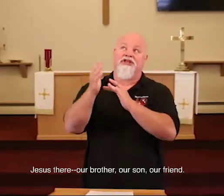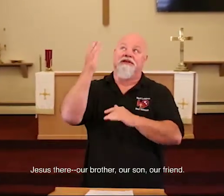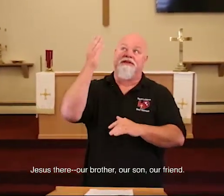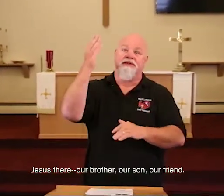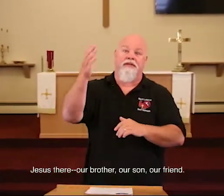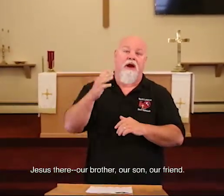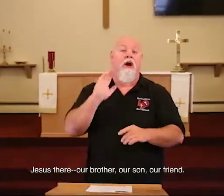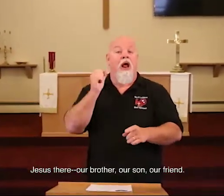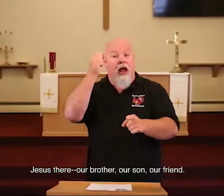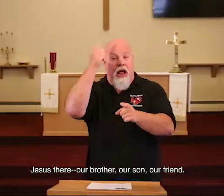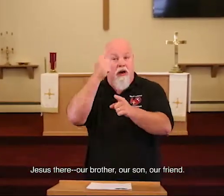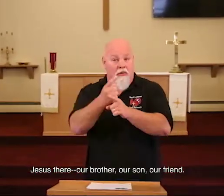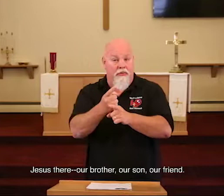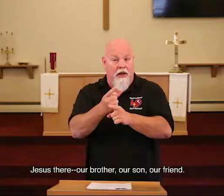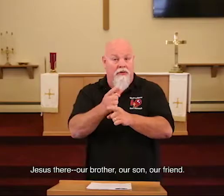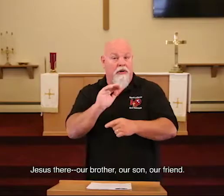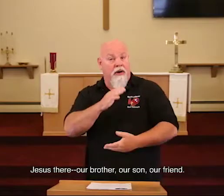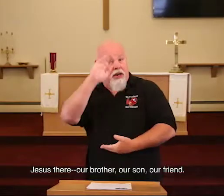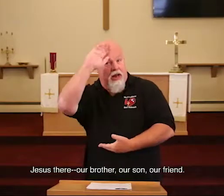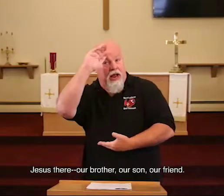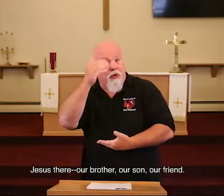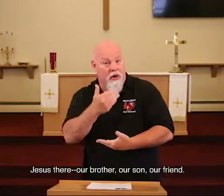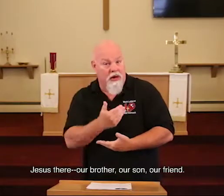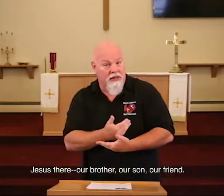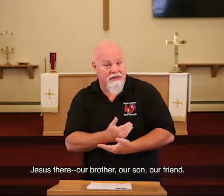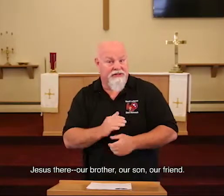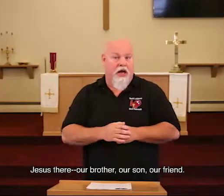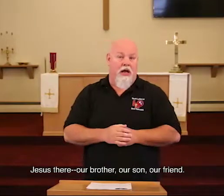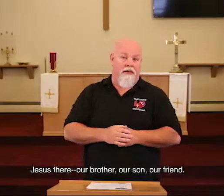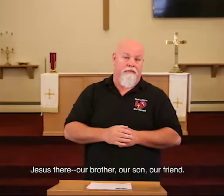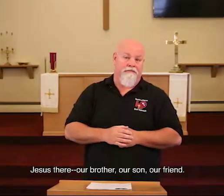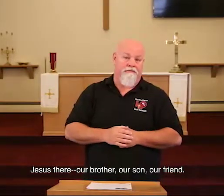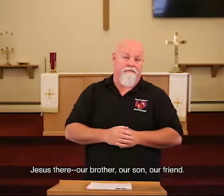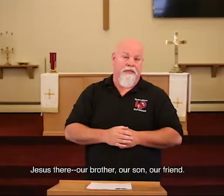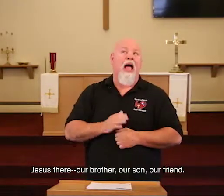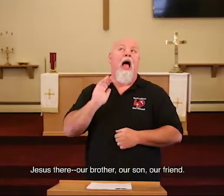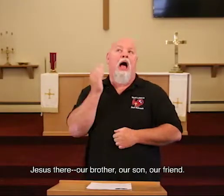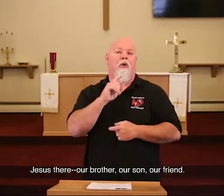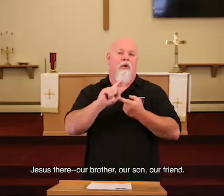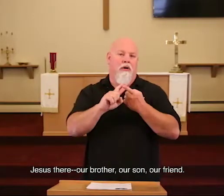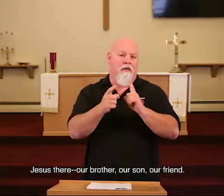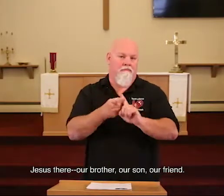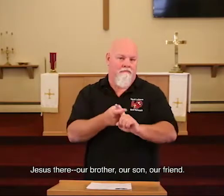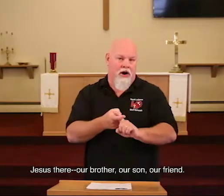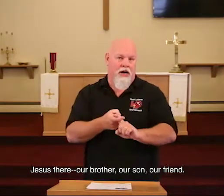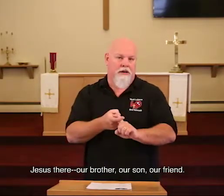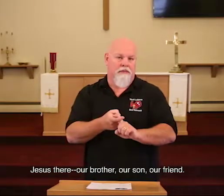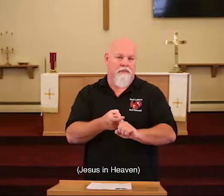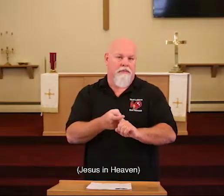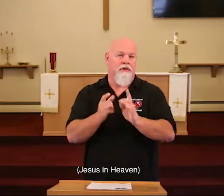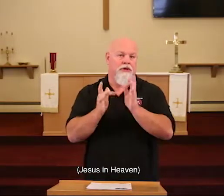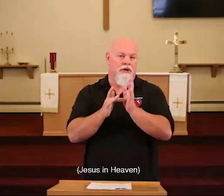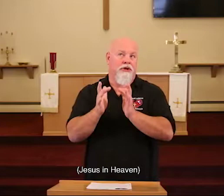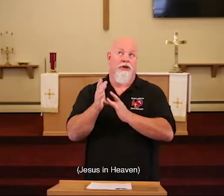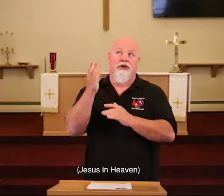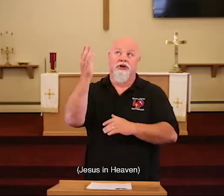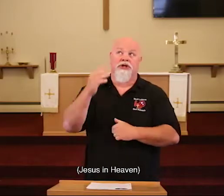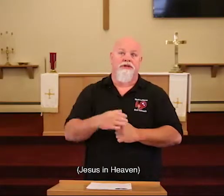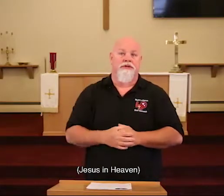Jesus there, our brother, our son, our friend, Jesus.